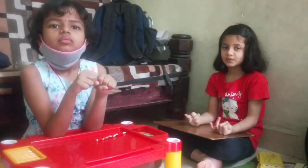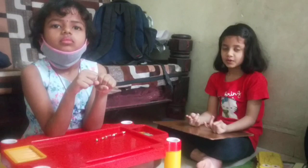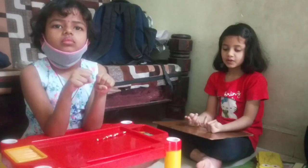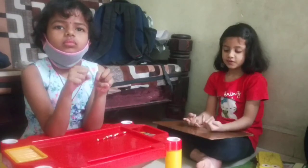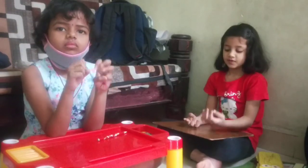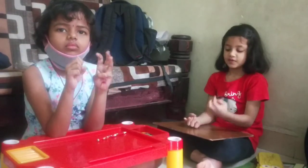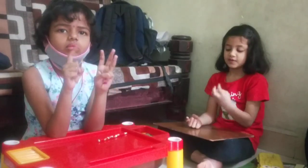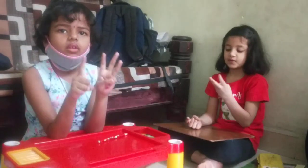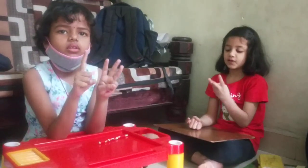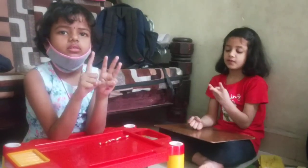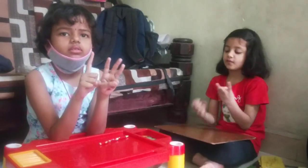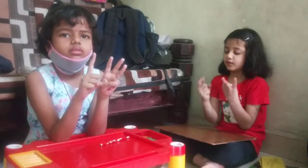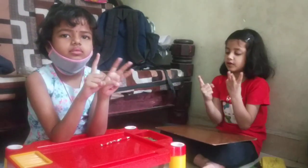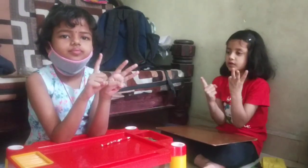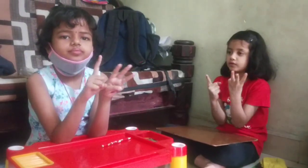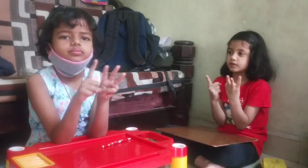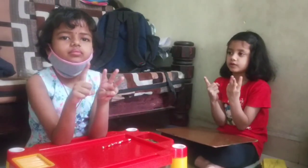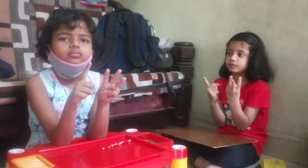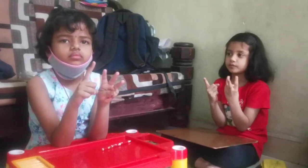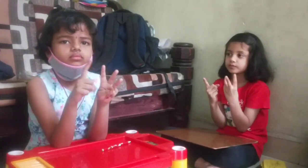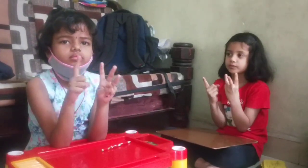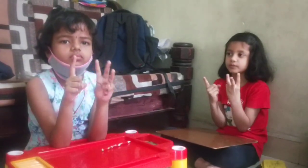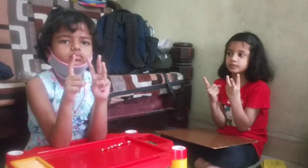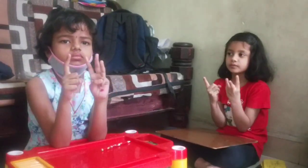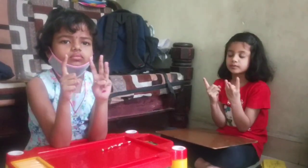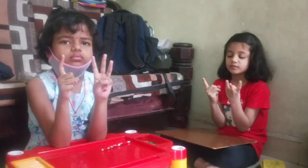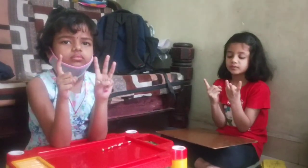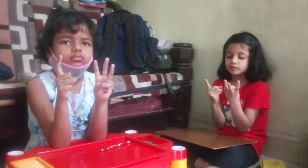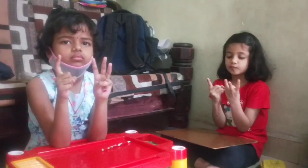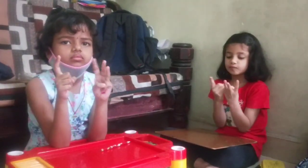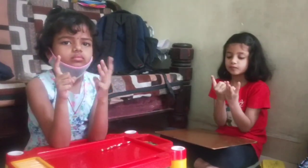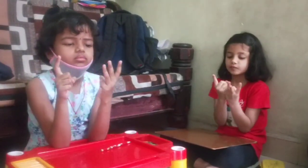minus 21